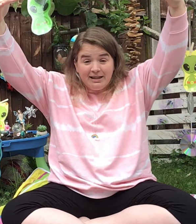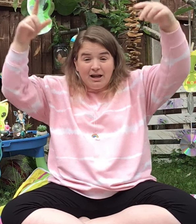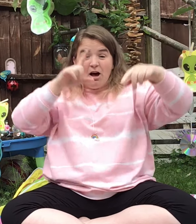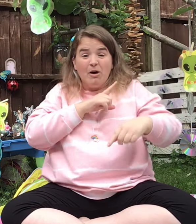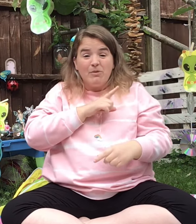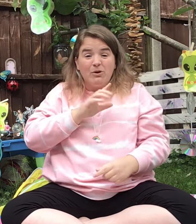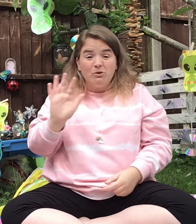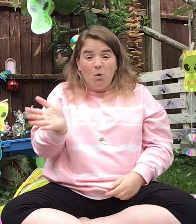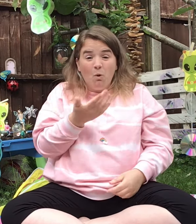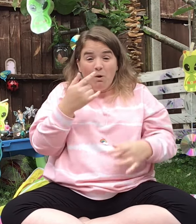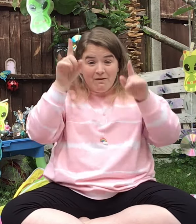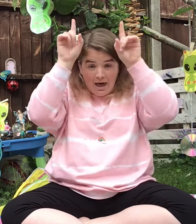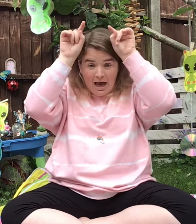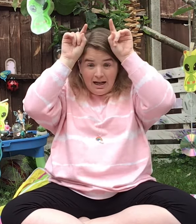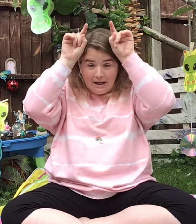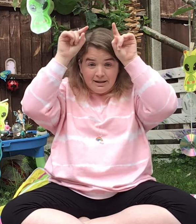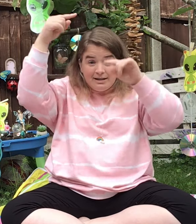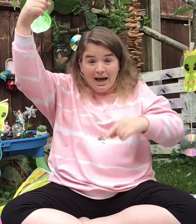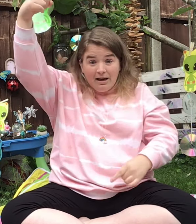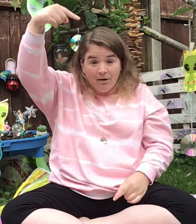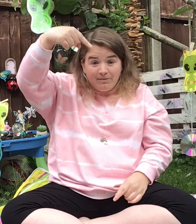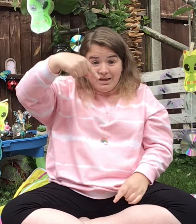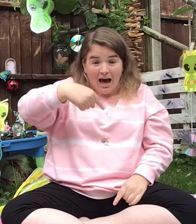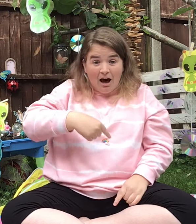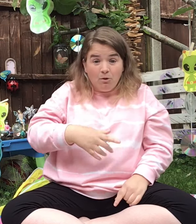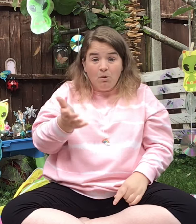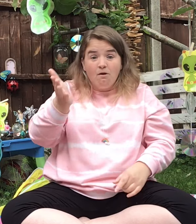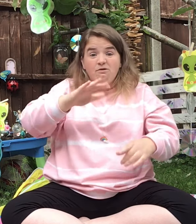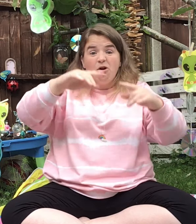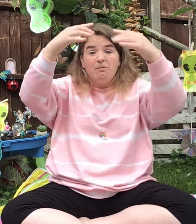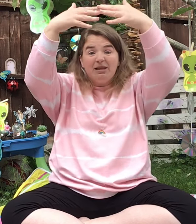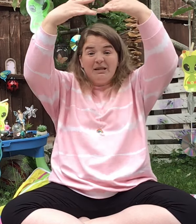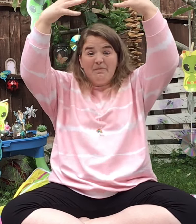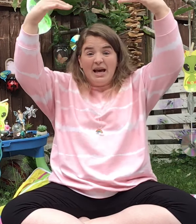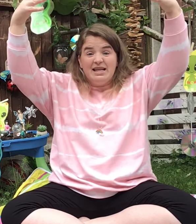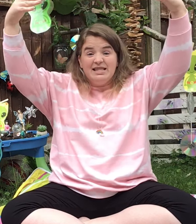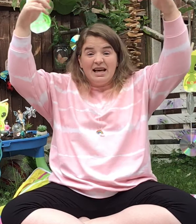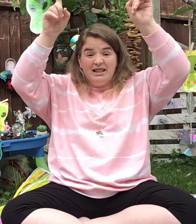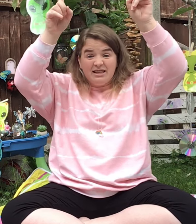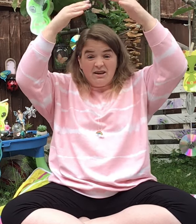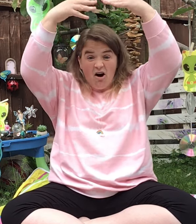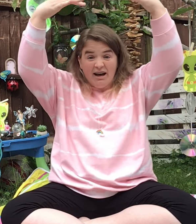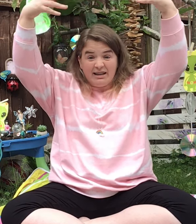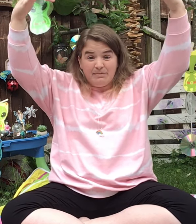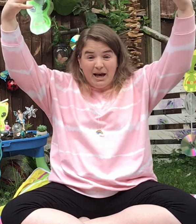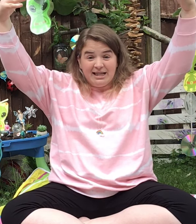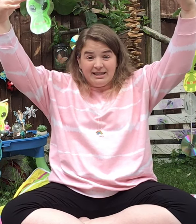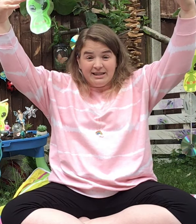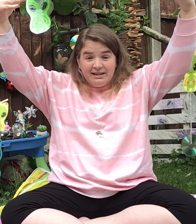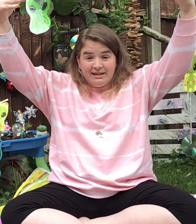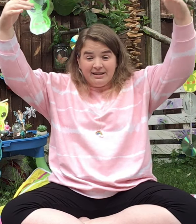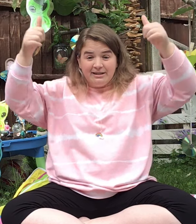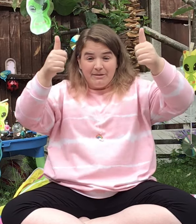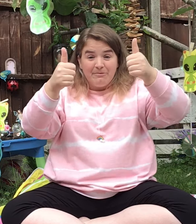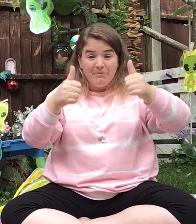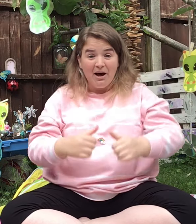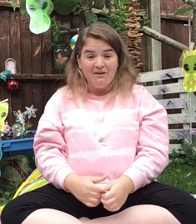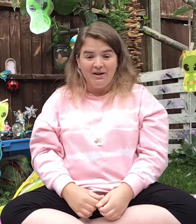Because all of the aliens they come down from space in the sky. Space. Perfect.